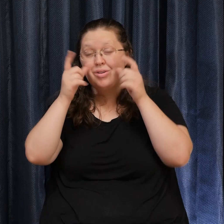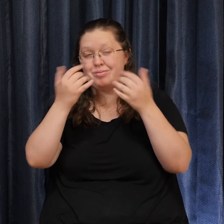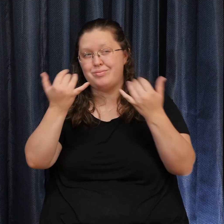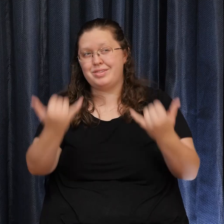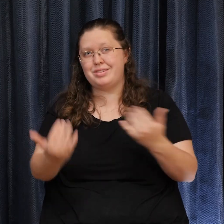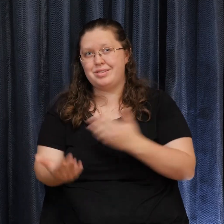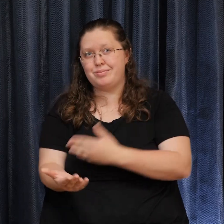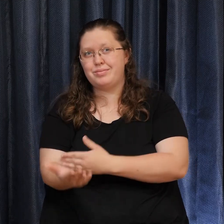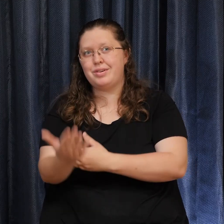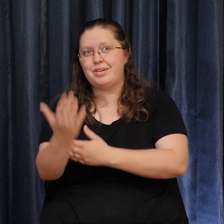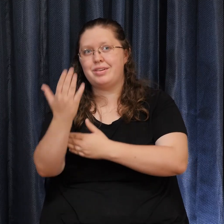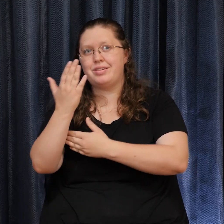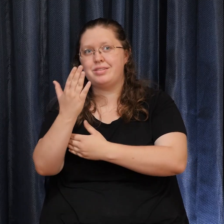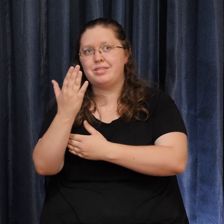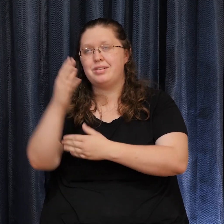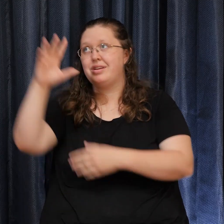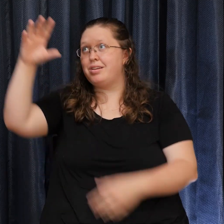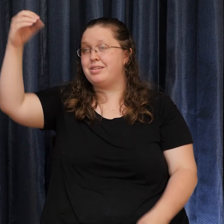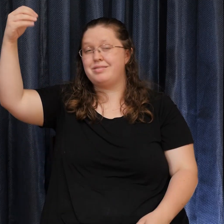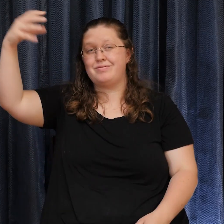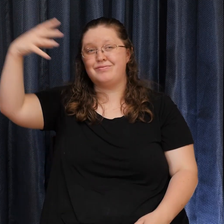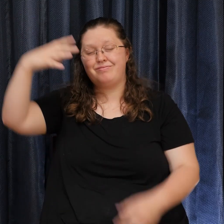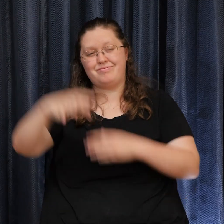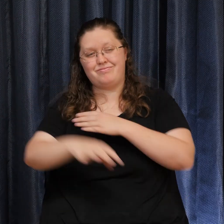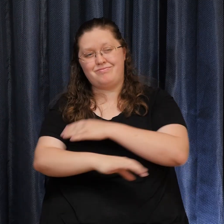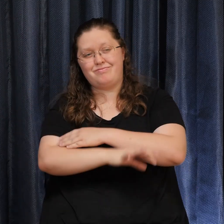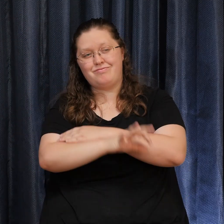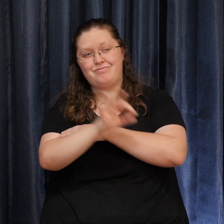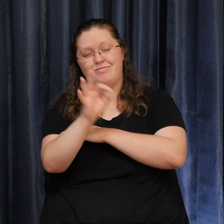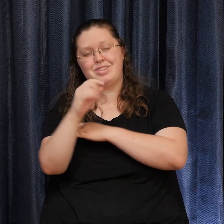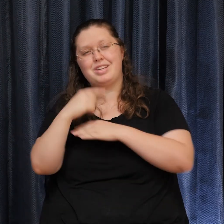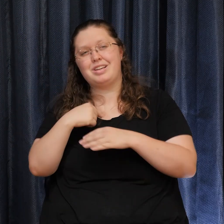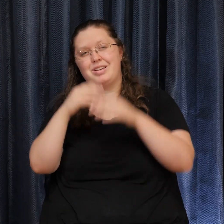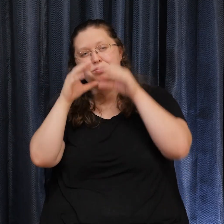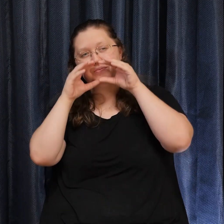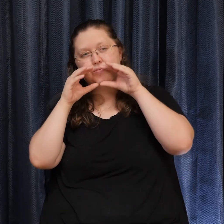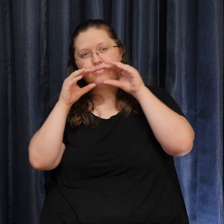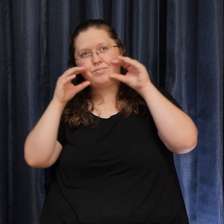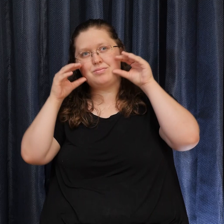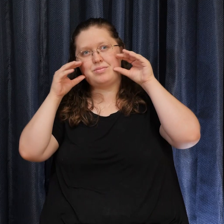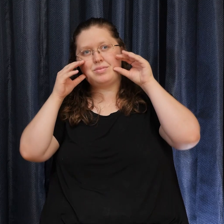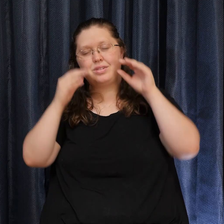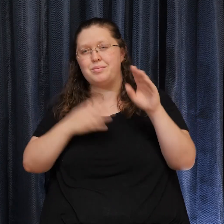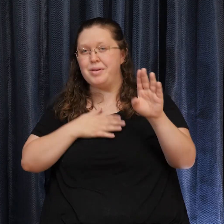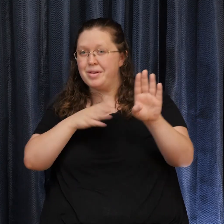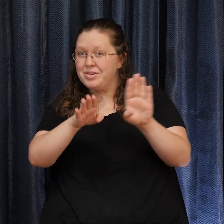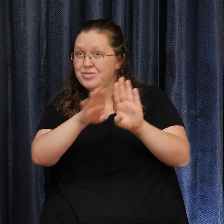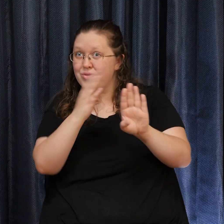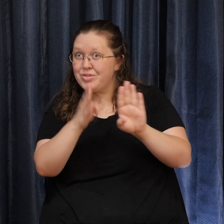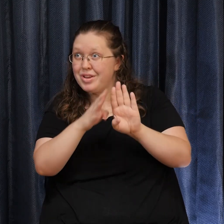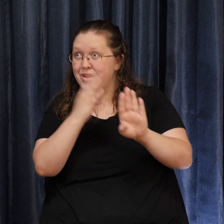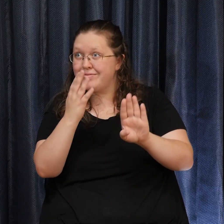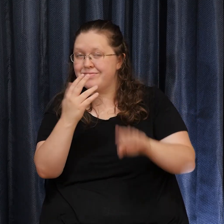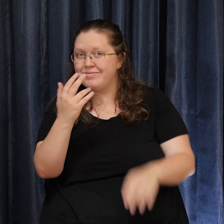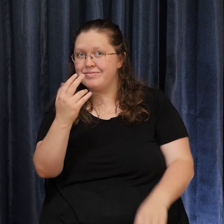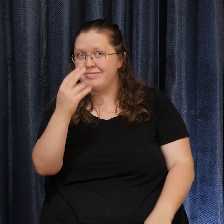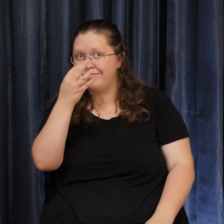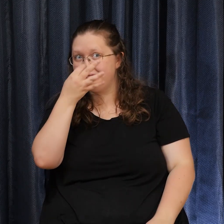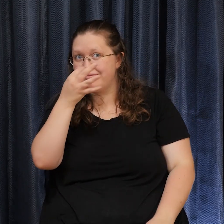Smile with the rising sun Three little birds Asking me to sing